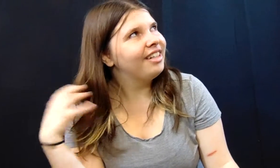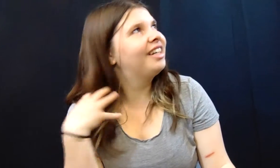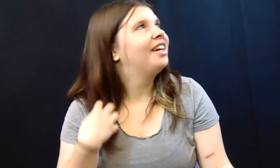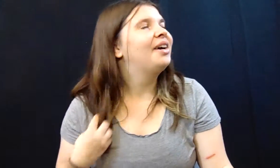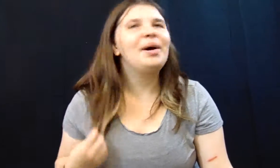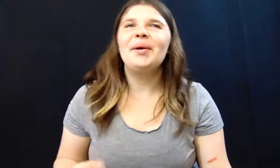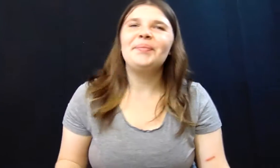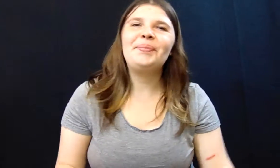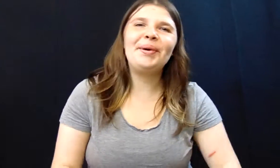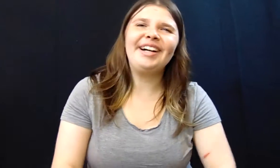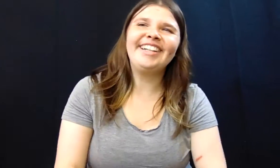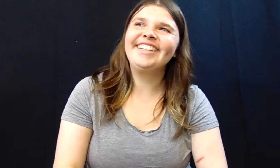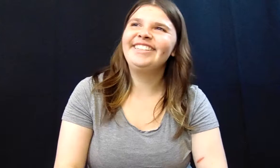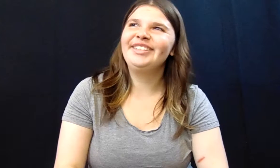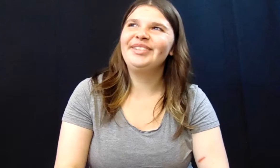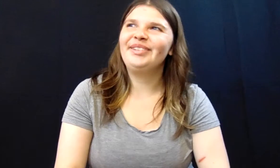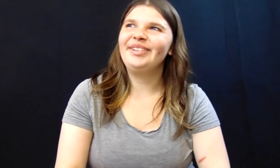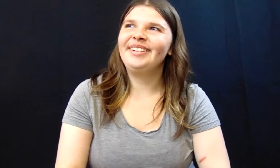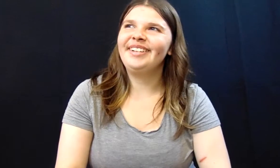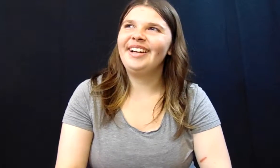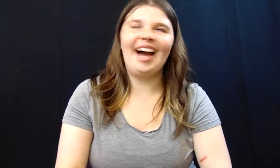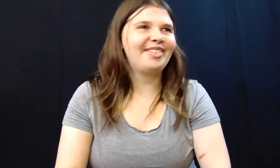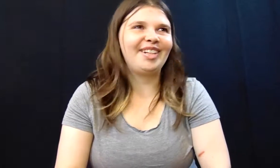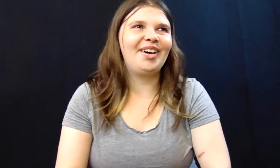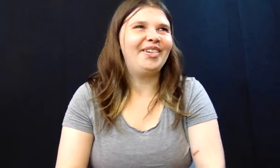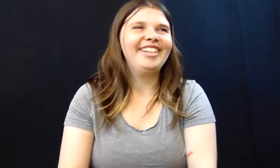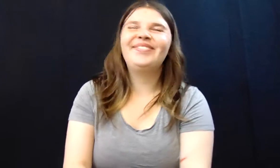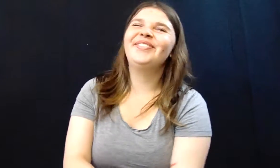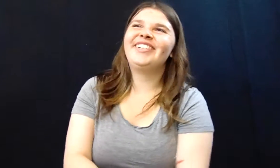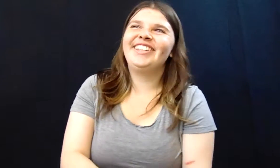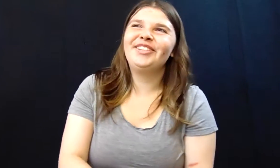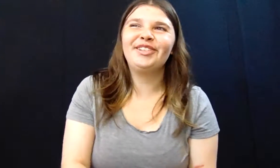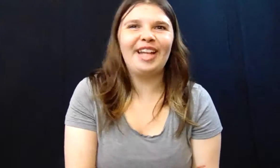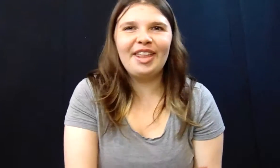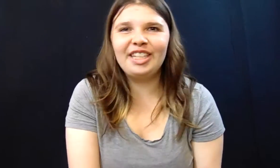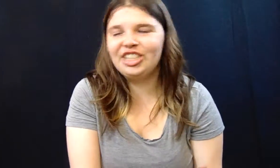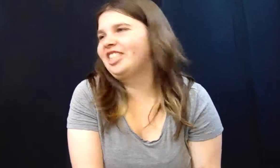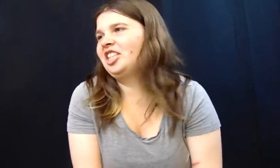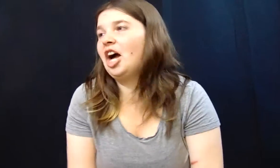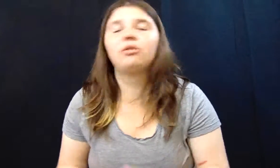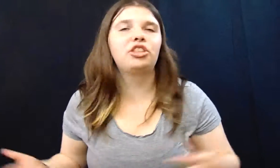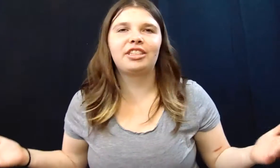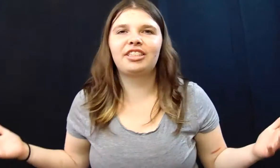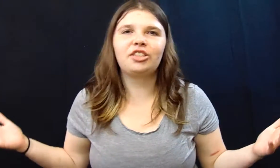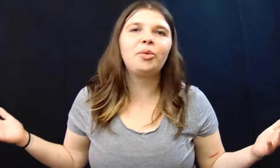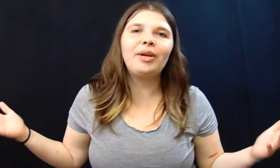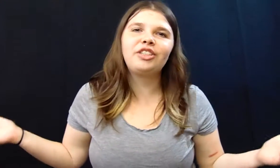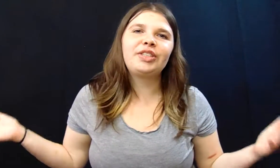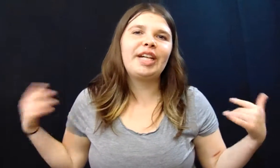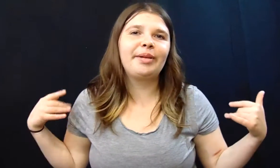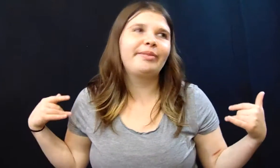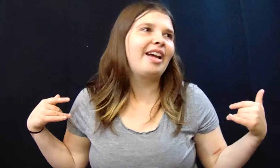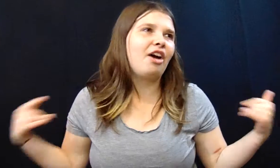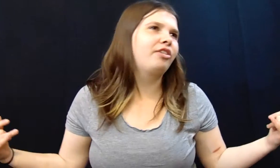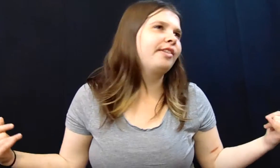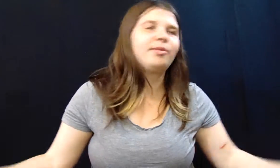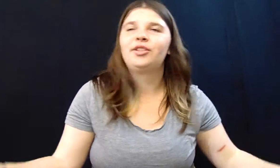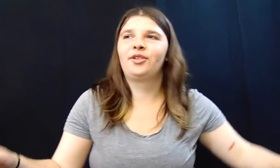but I don't know but I just thought it was just such a weird dream out of the blue